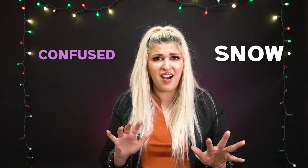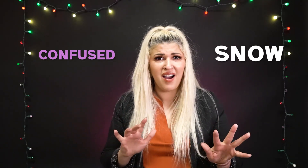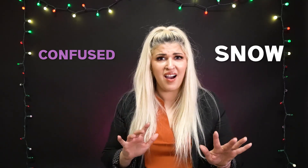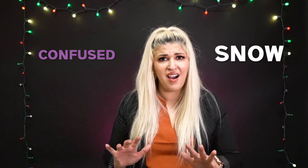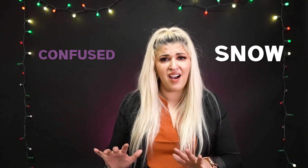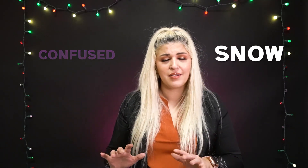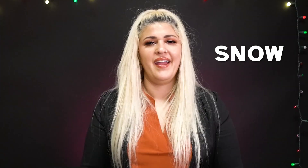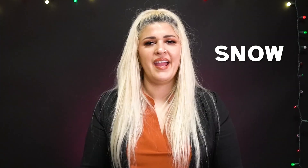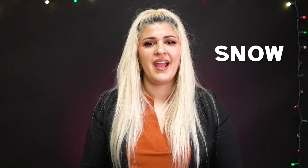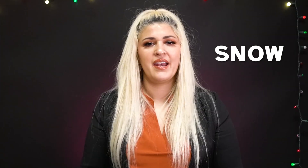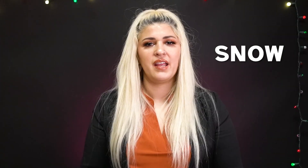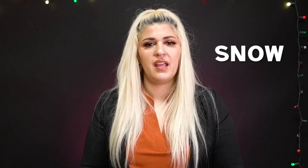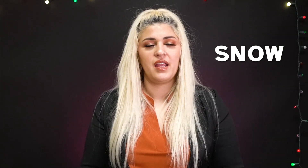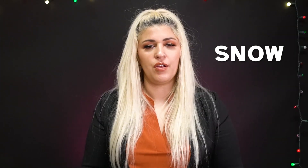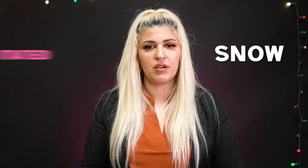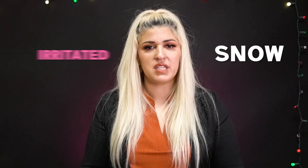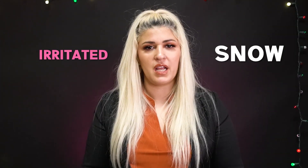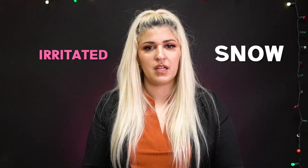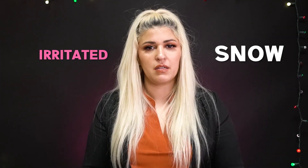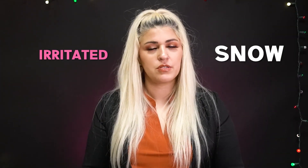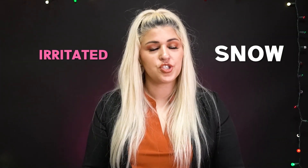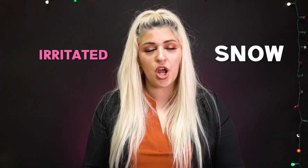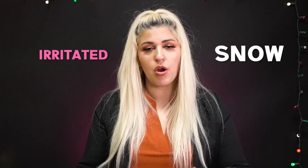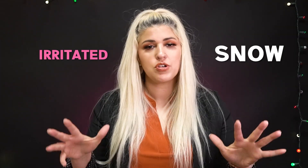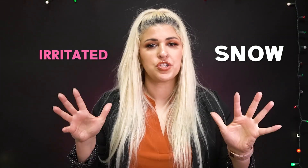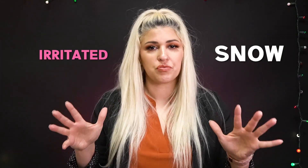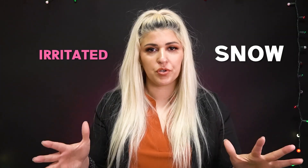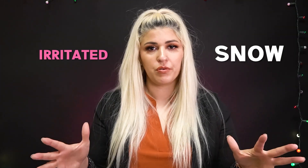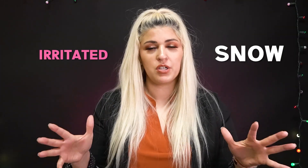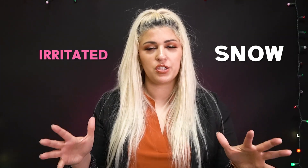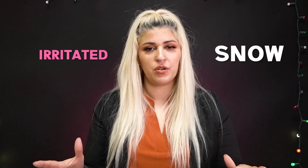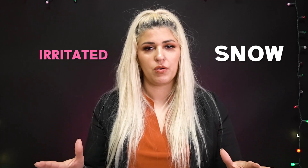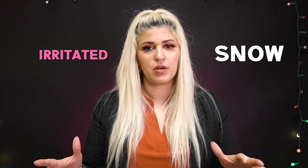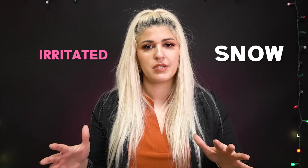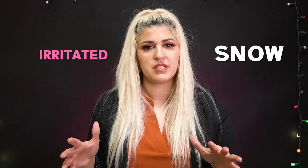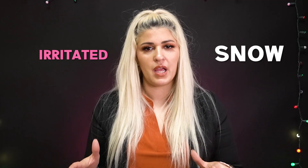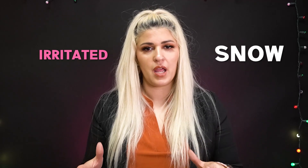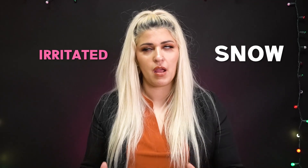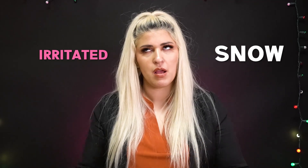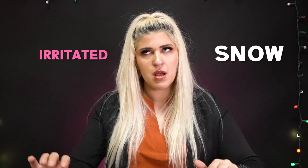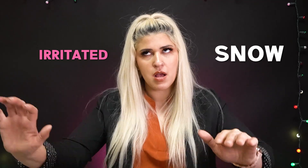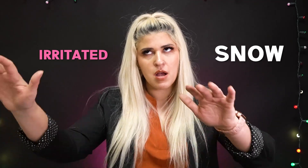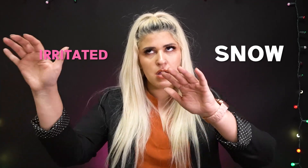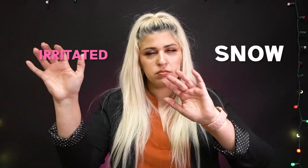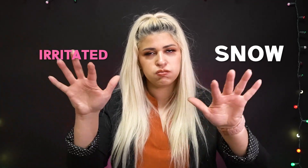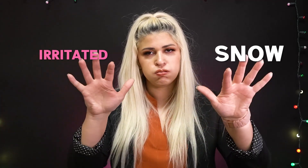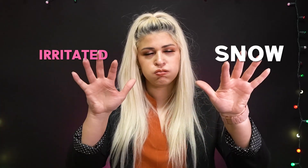and irritated snow just ruined your day and